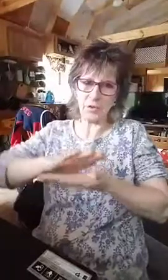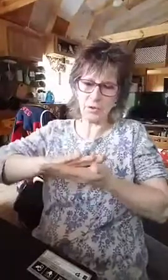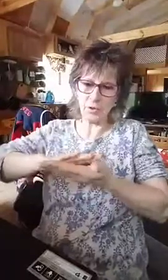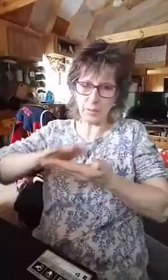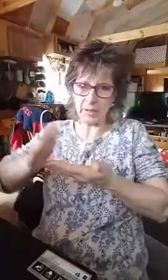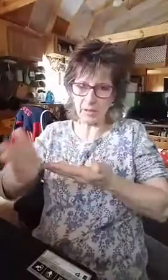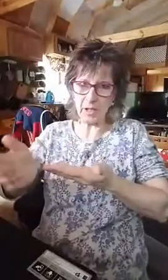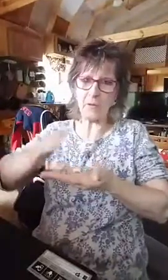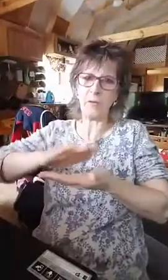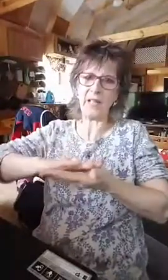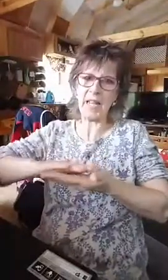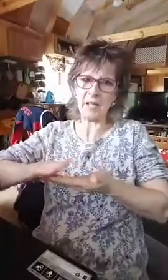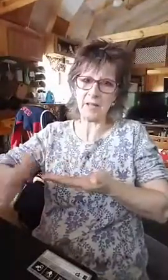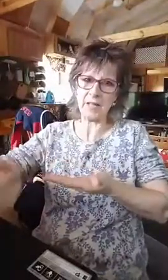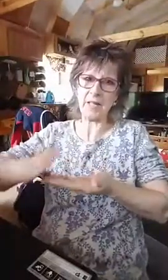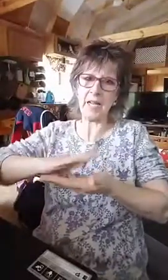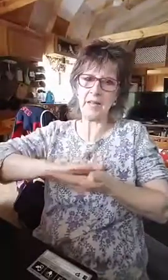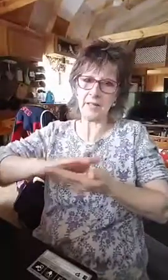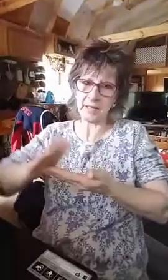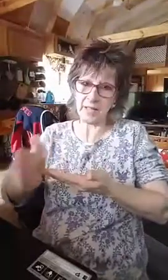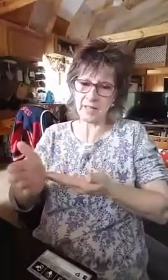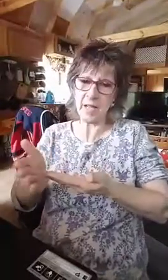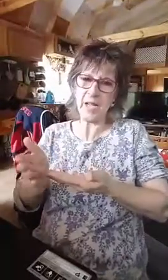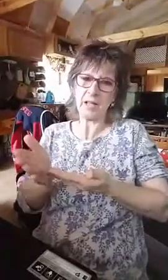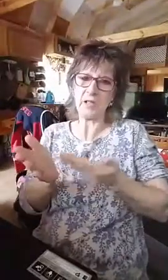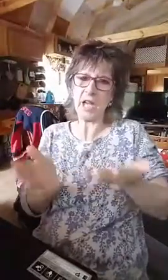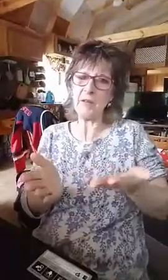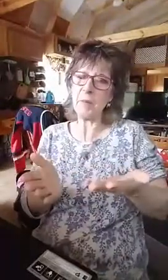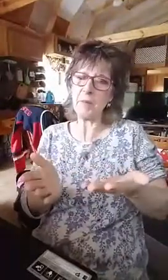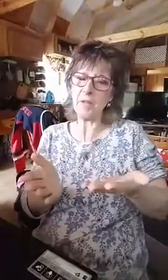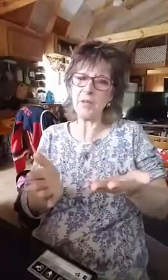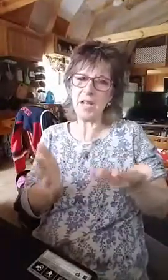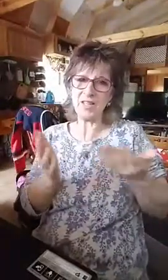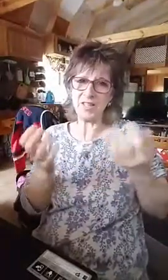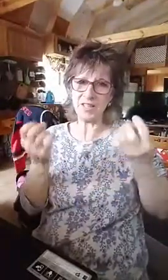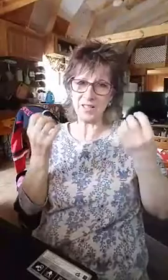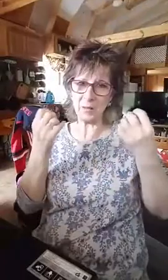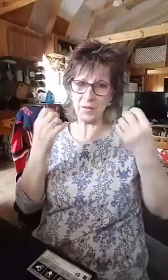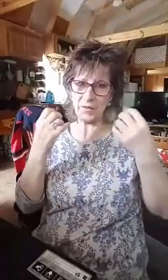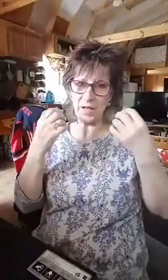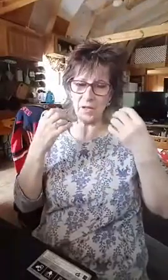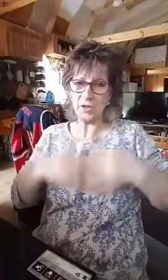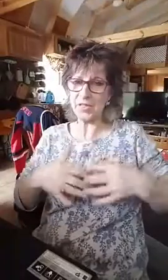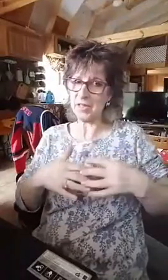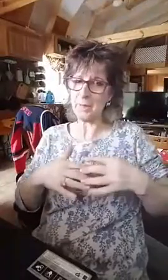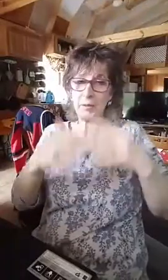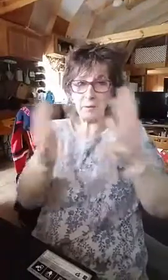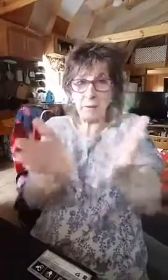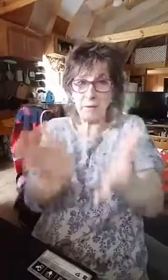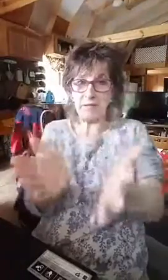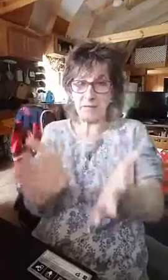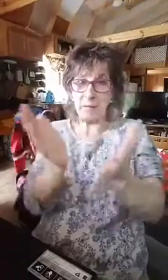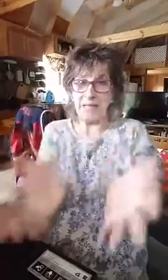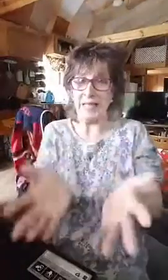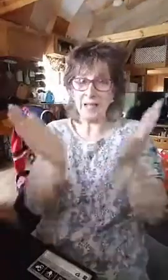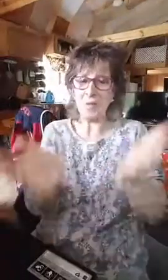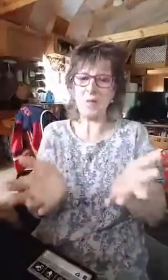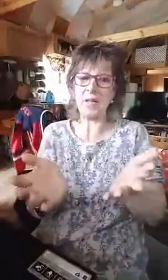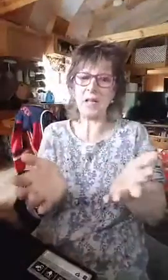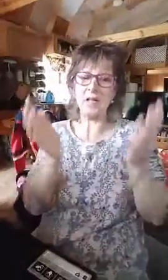You you're peeling off layers and layers and layers because you got to remember, you're not just dealing with your sin. But remember this, please remember this. As